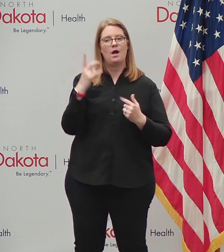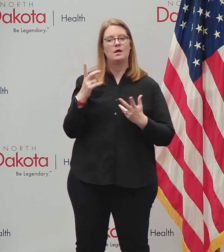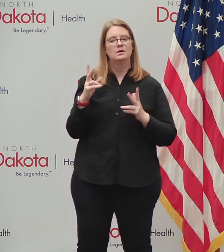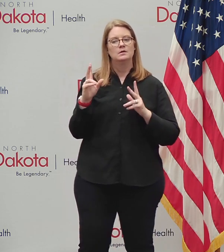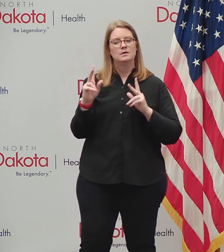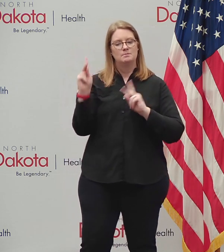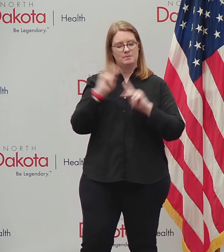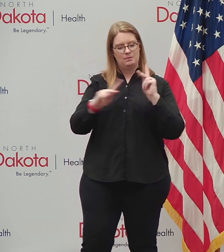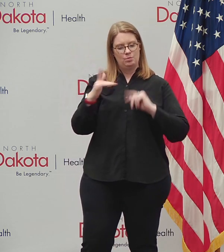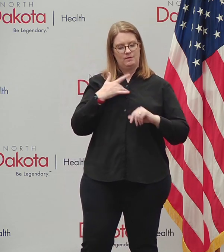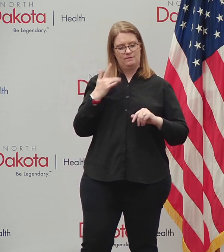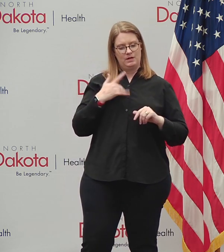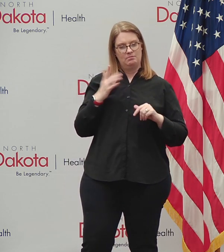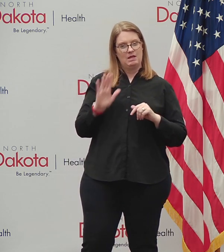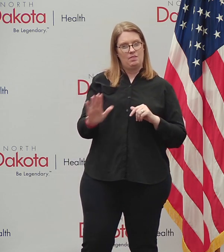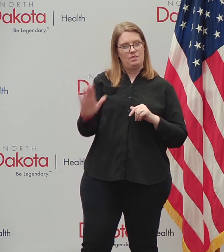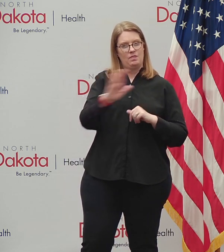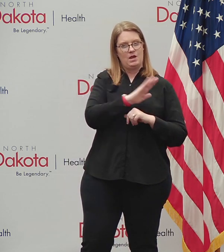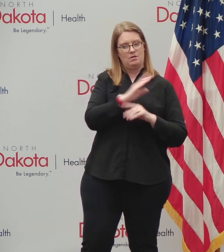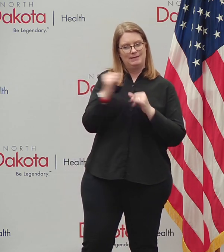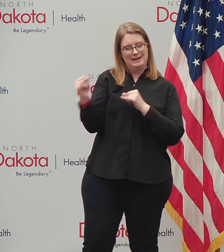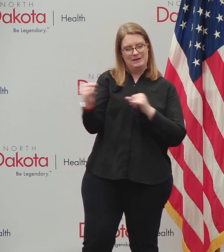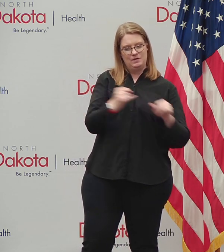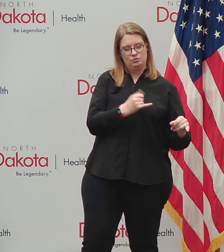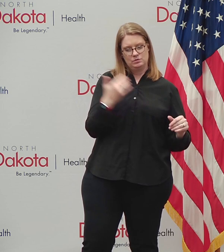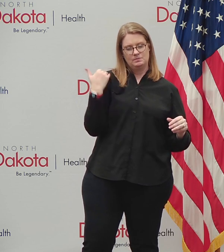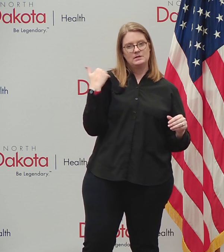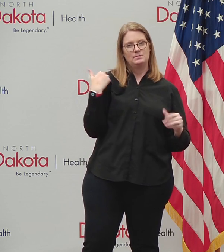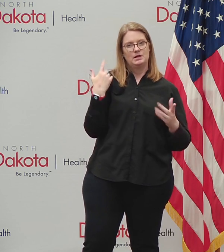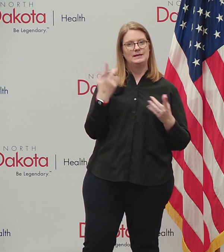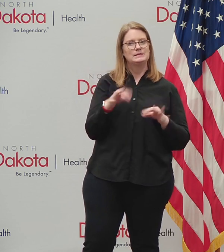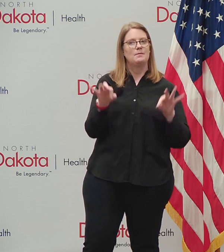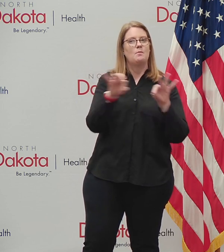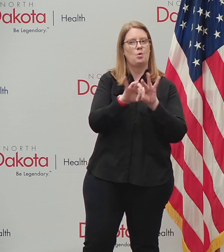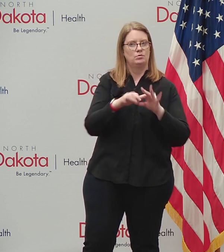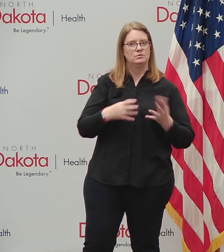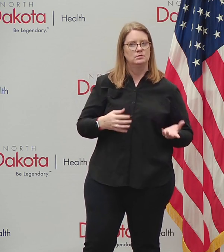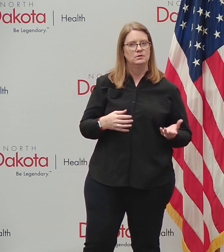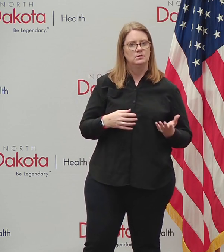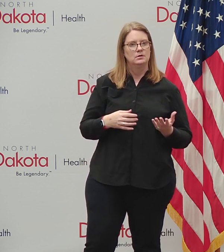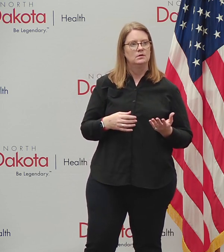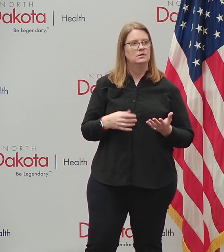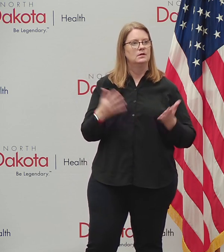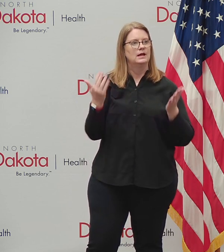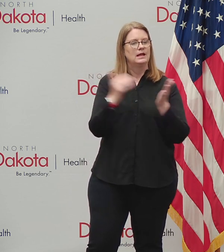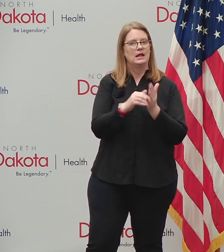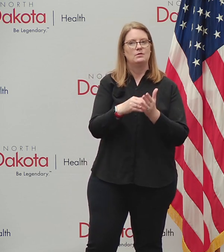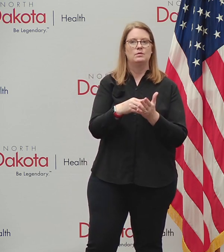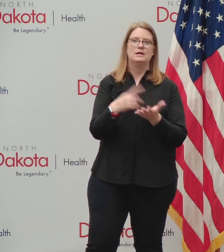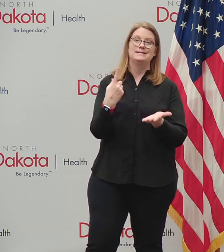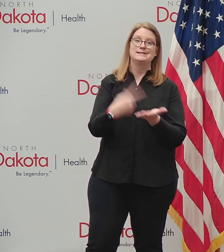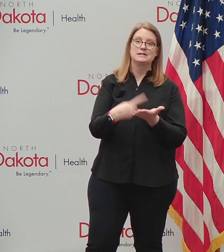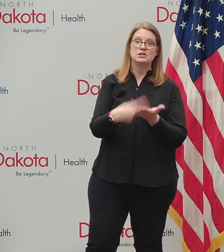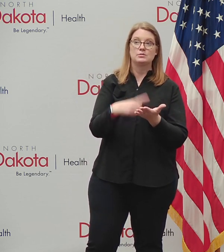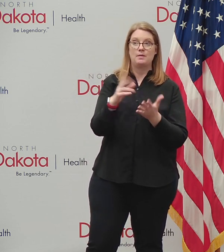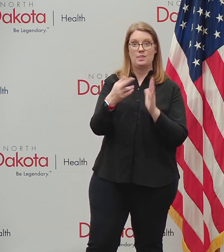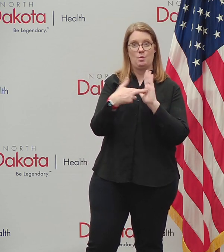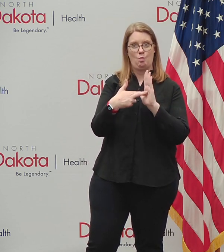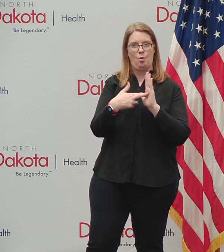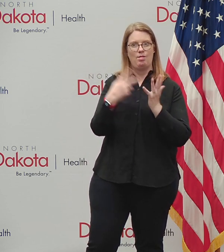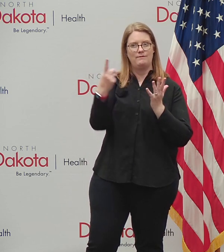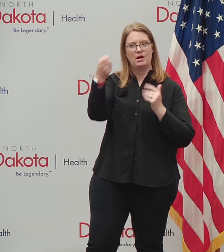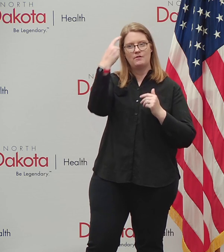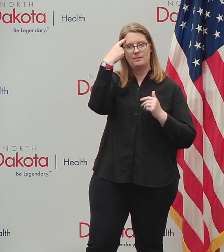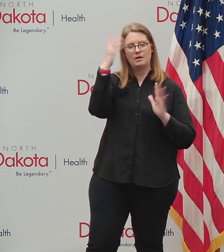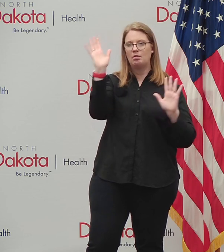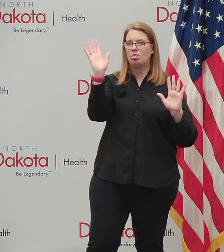individuals makes a difference and what they do as individuals matters. And we can stop having a discussion about the role of government and start having a discussion